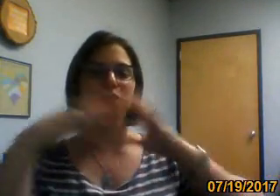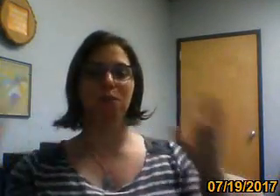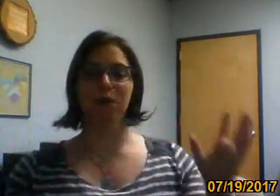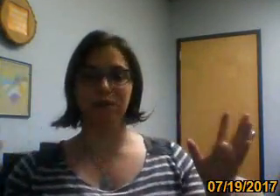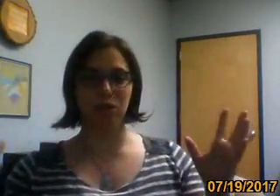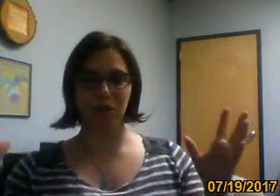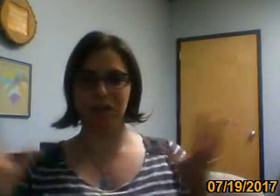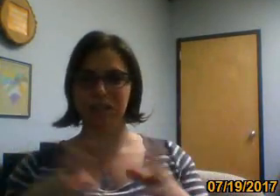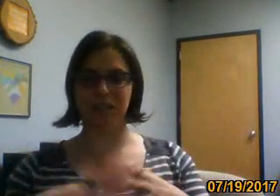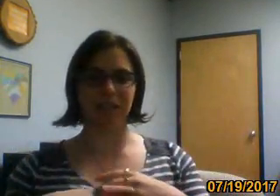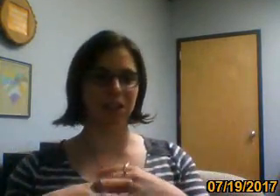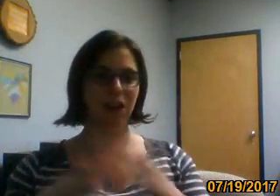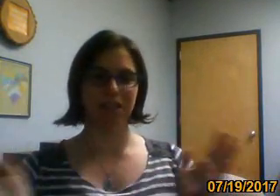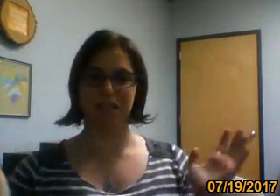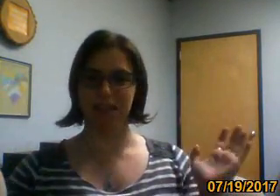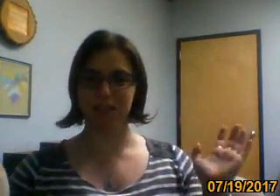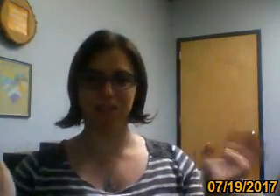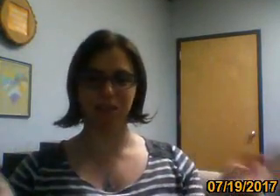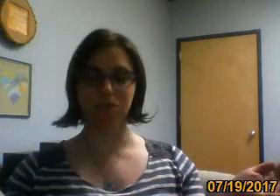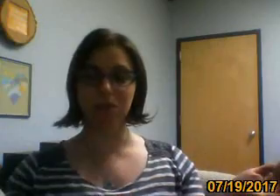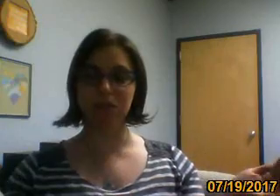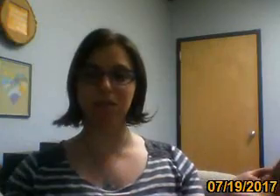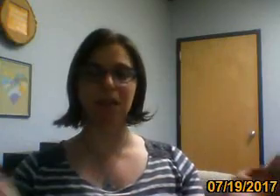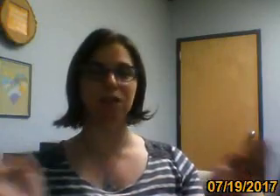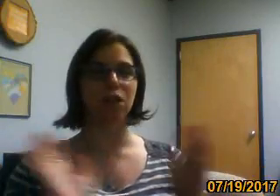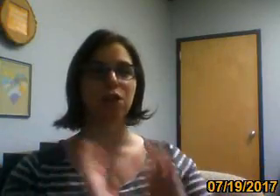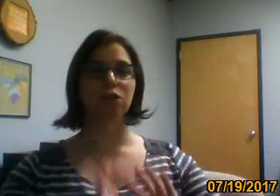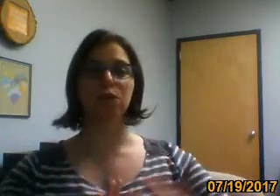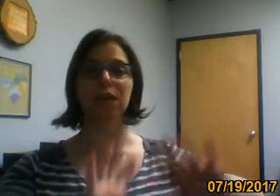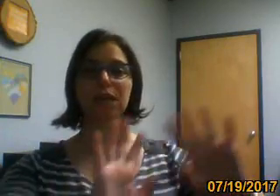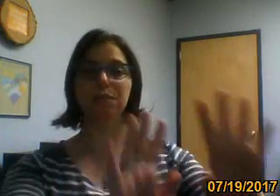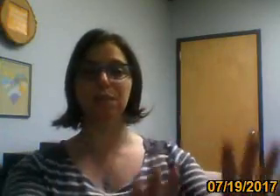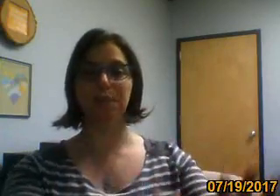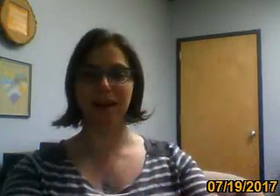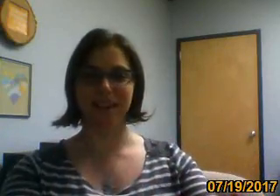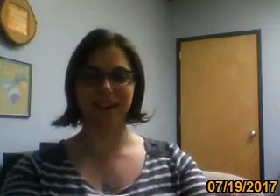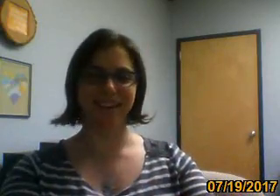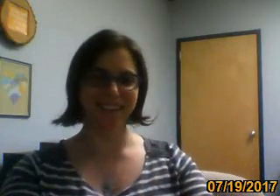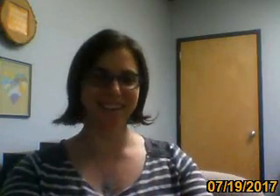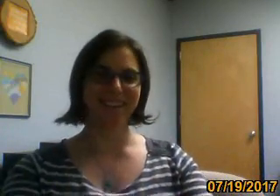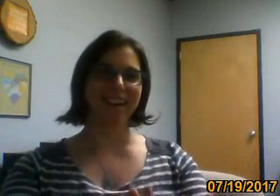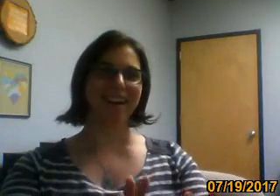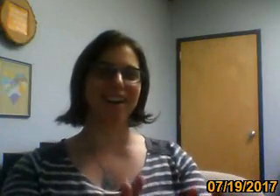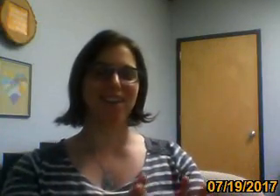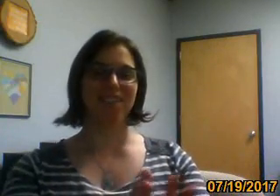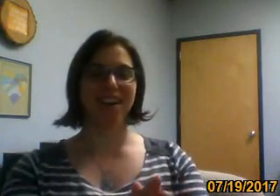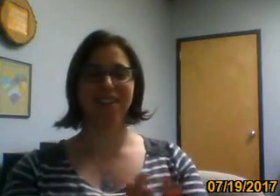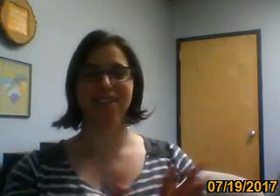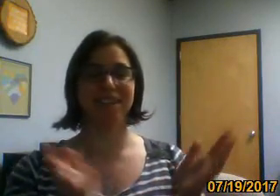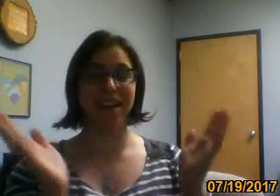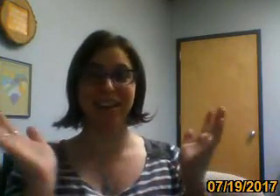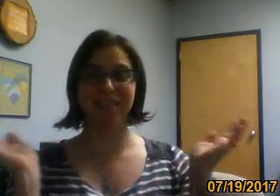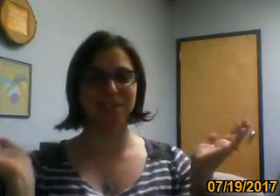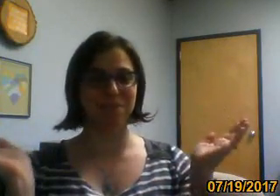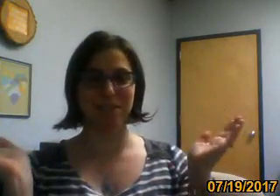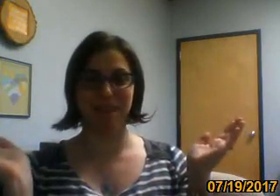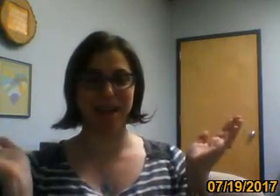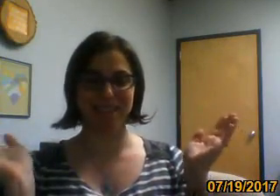thrift stores and yard sales and all sorts of things. So he keeps them back there. Um, I think with a bunch of